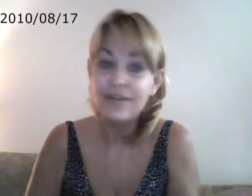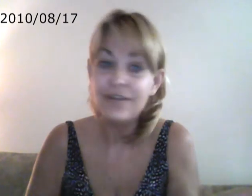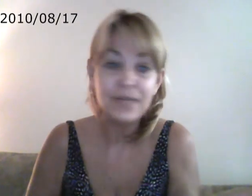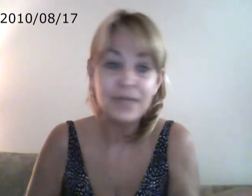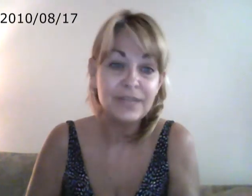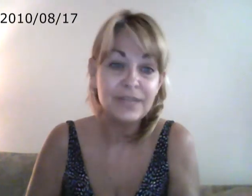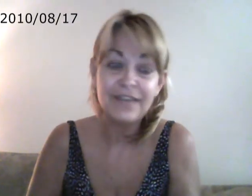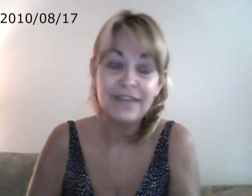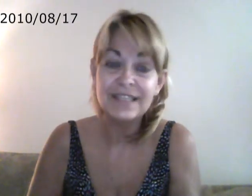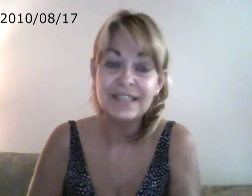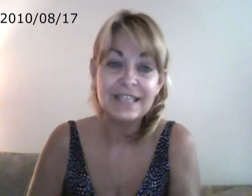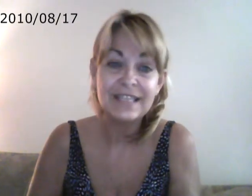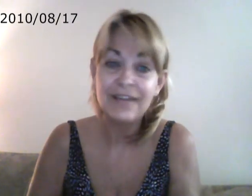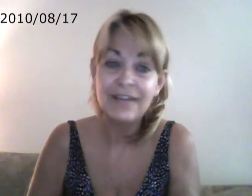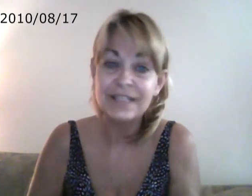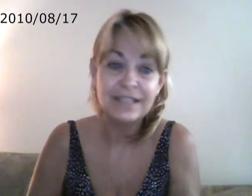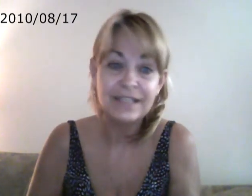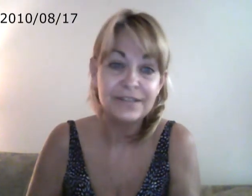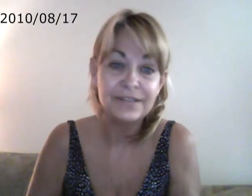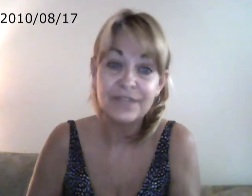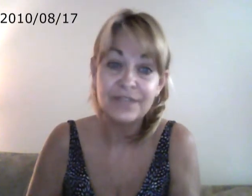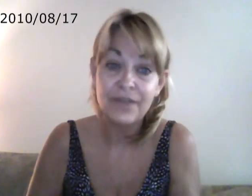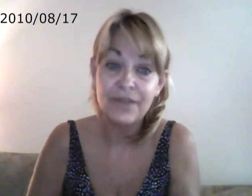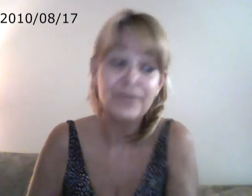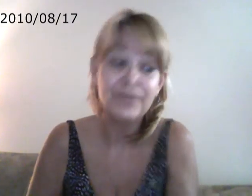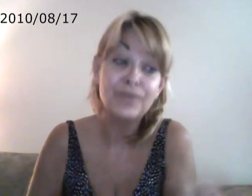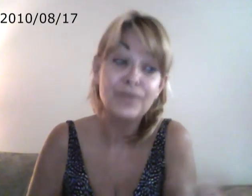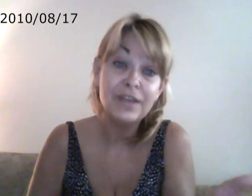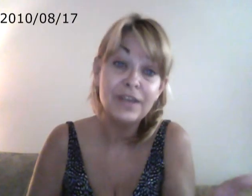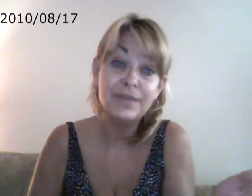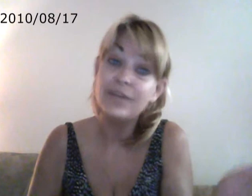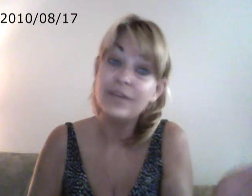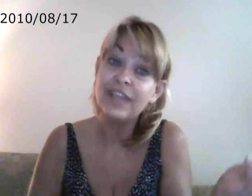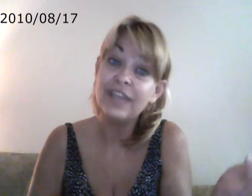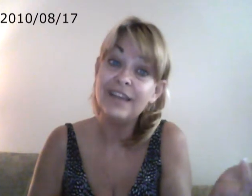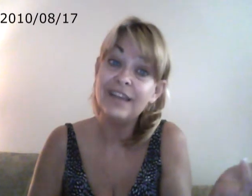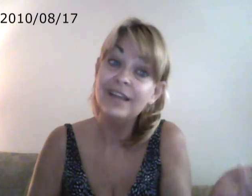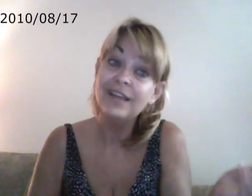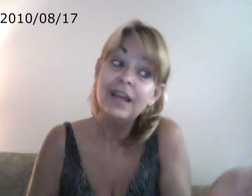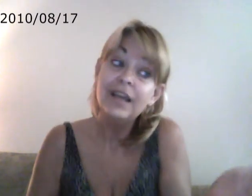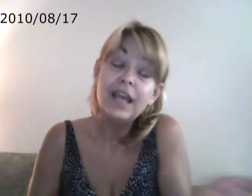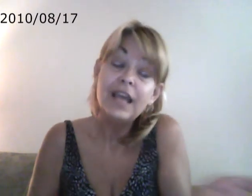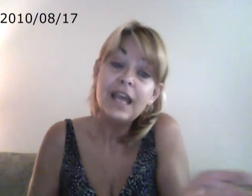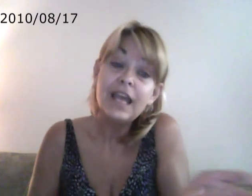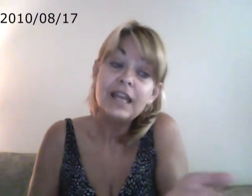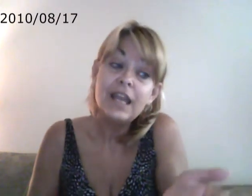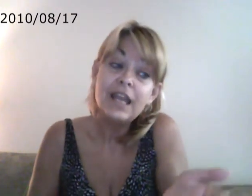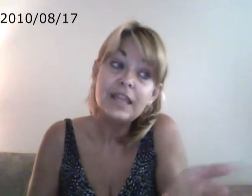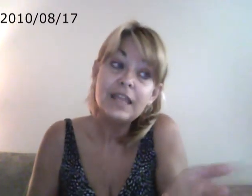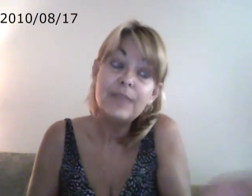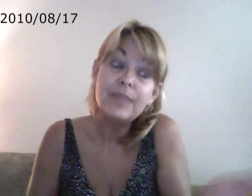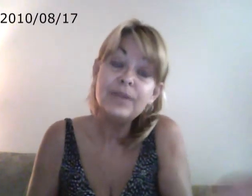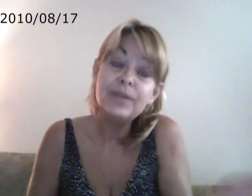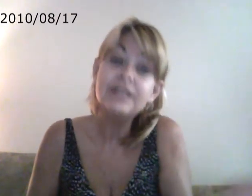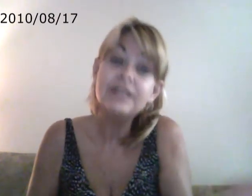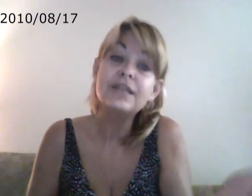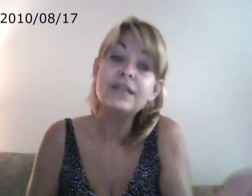ever be able to have the talent and skills of a savant. But if you wanted to be one, you can. And the abilities of